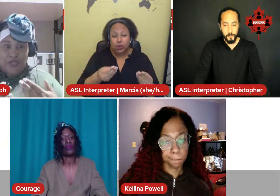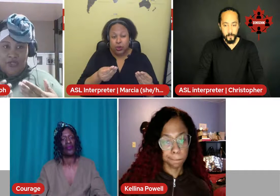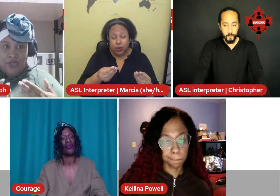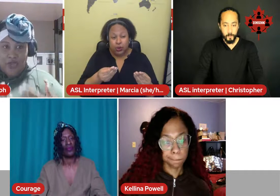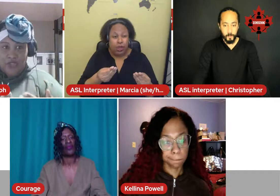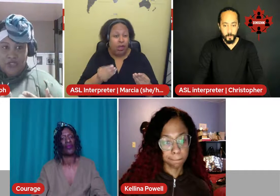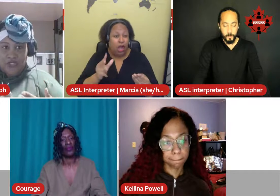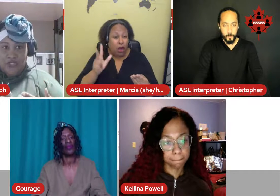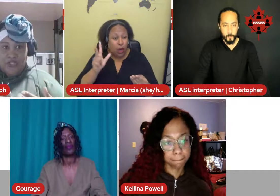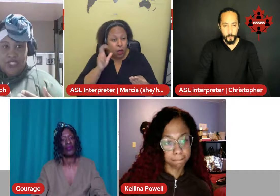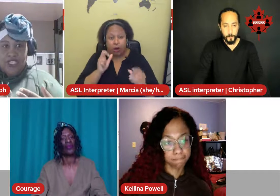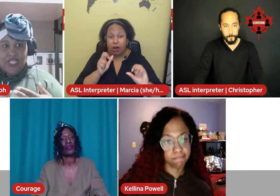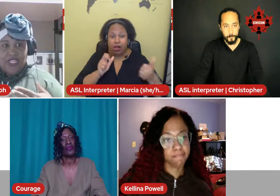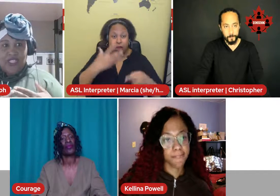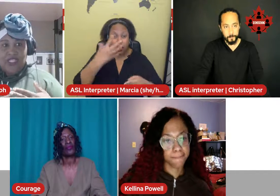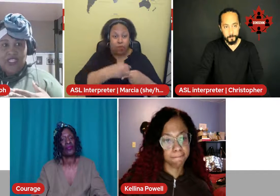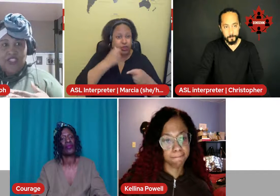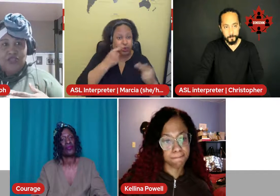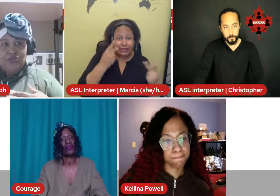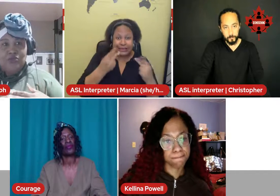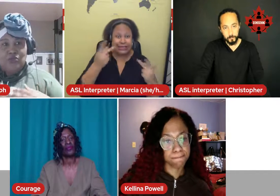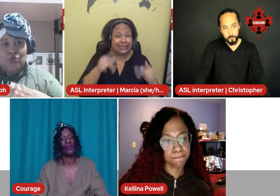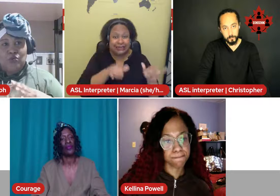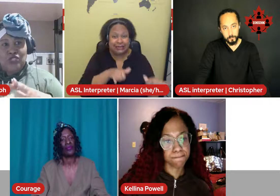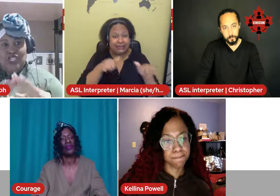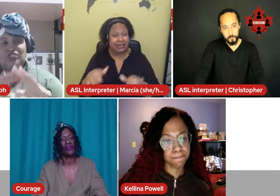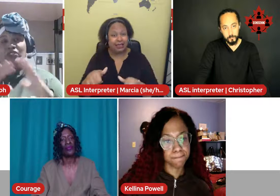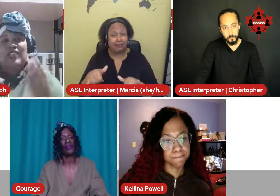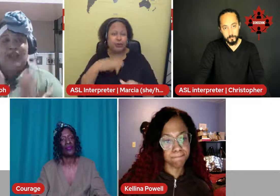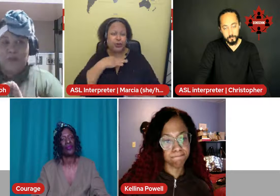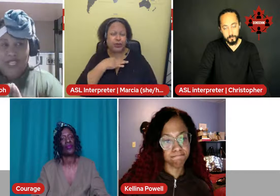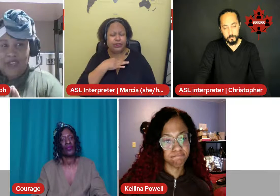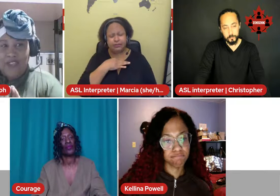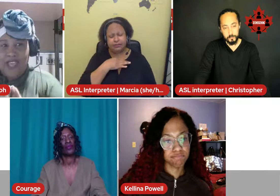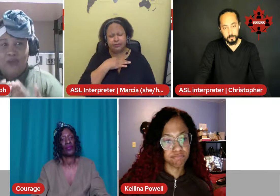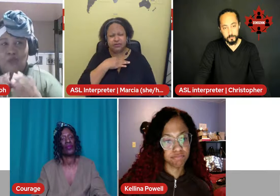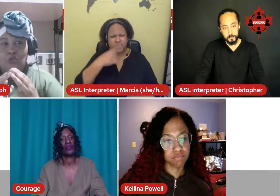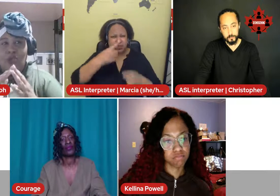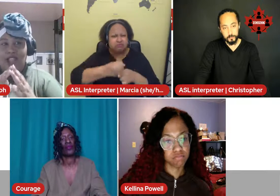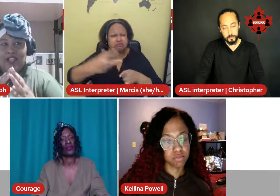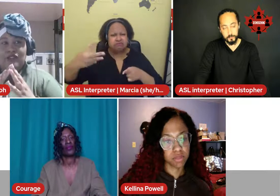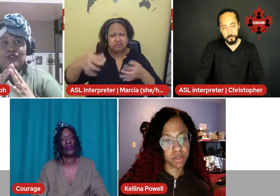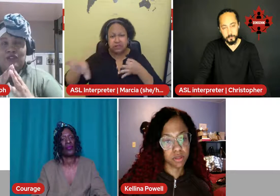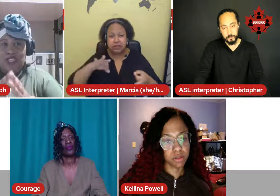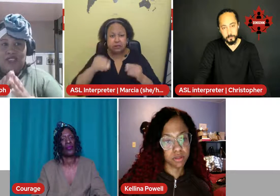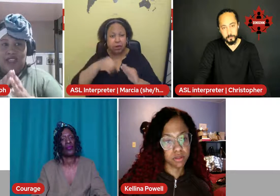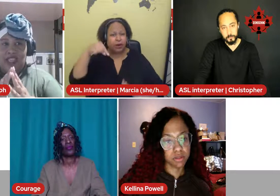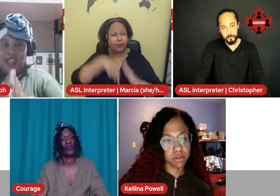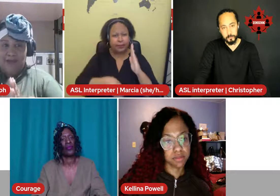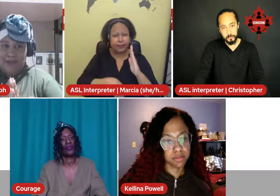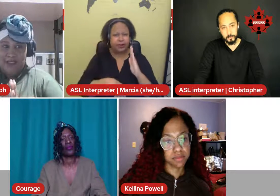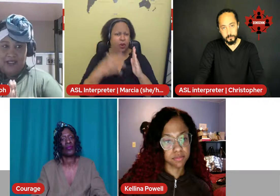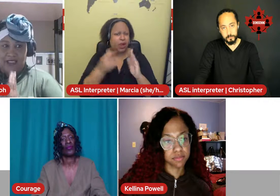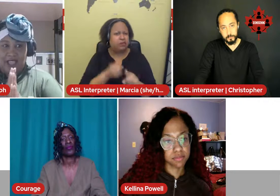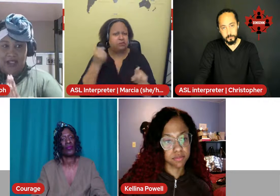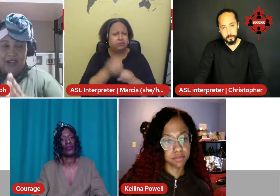other cultures. Can you elaborate on that? Why do you think that happens in our